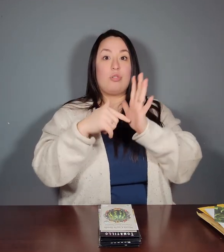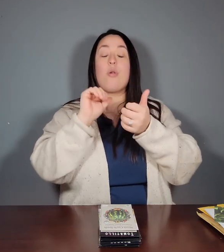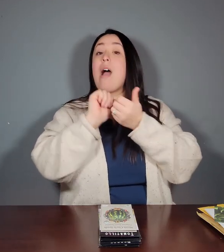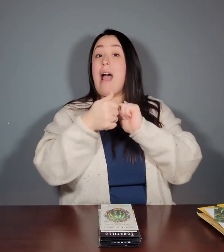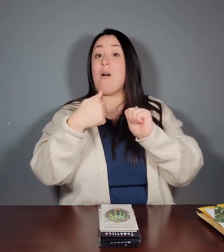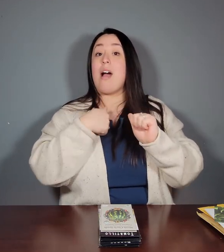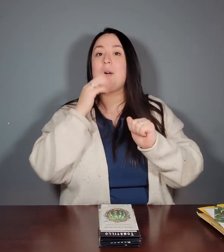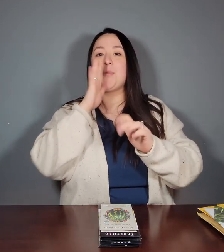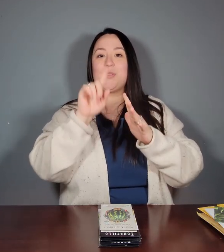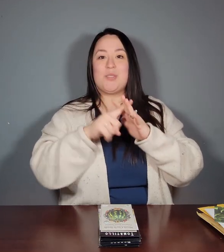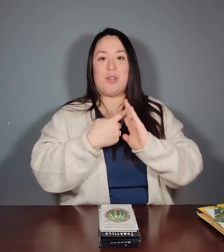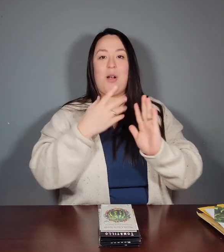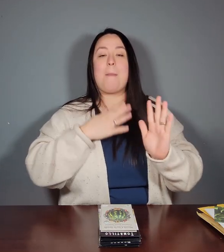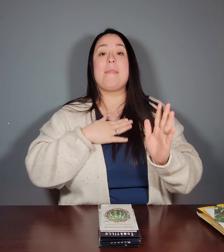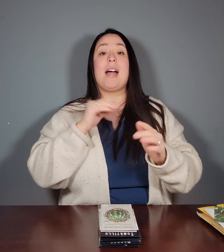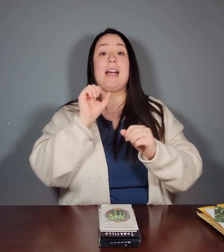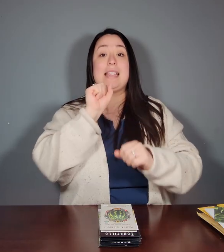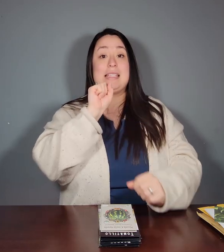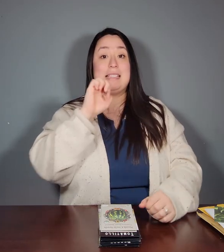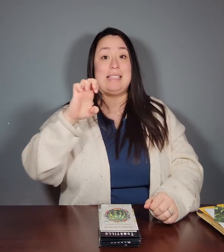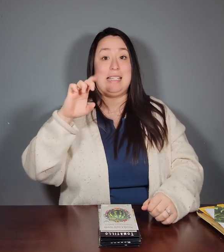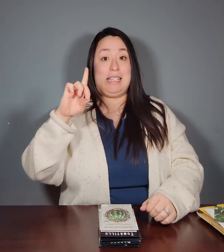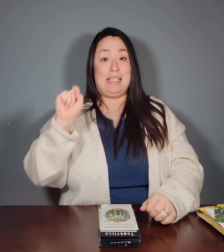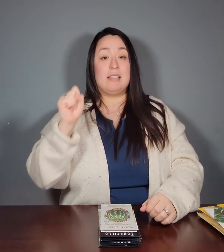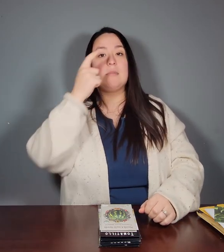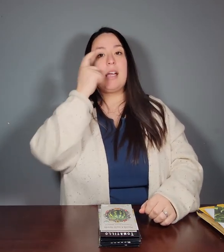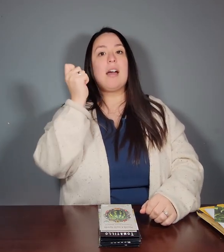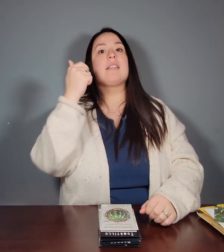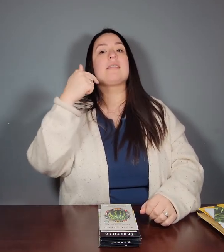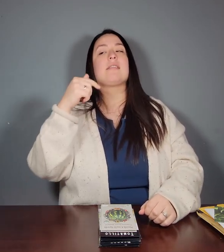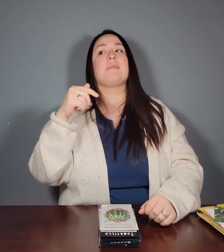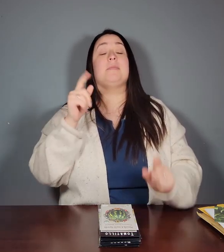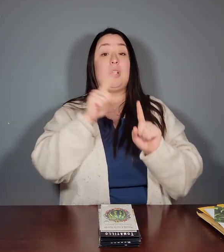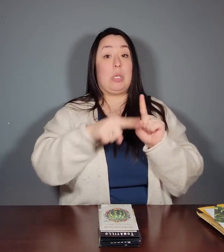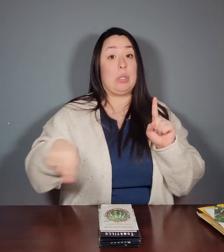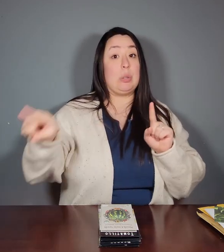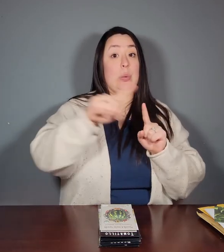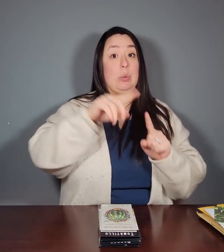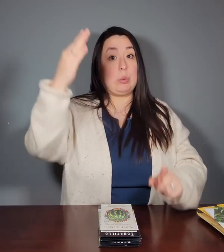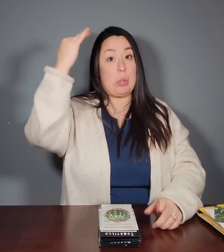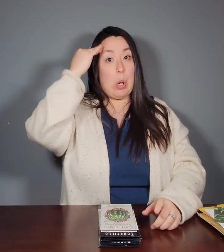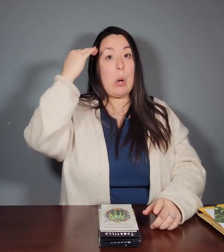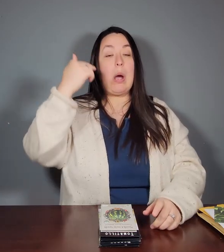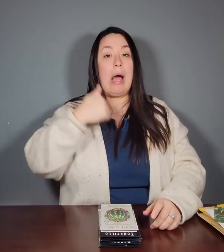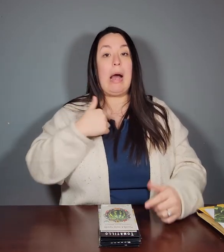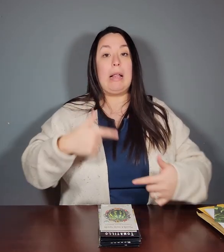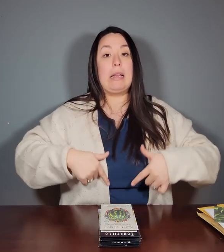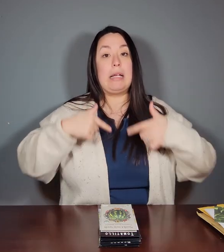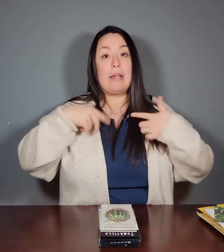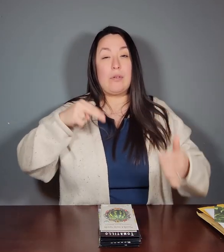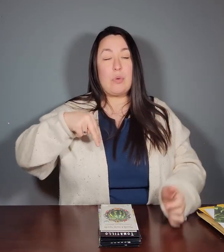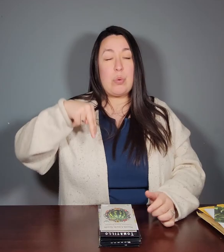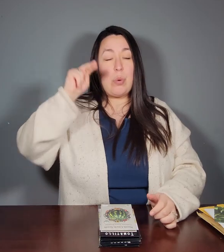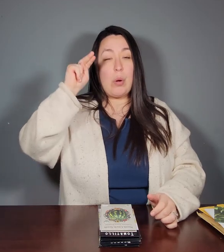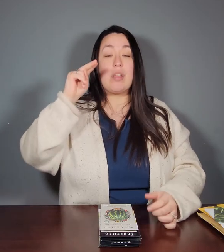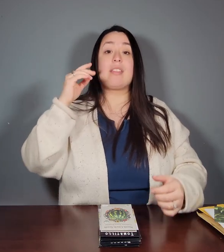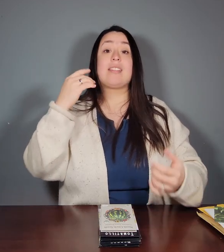I want to show you how I'm going to be starting my seeds. As you all know, I live in the north.